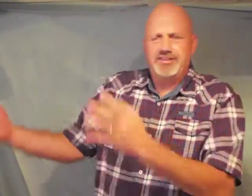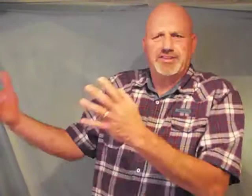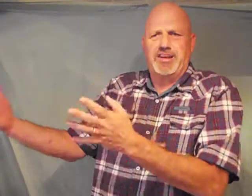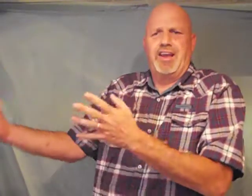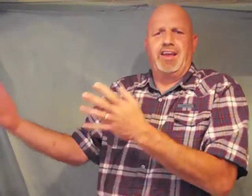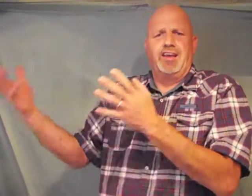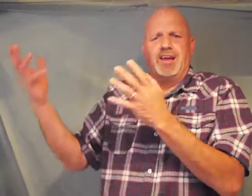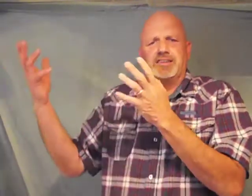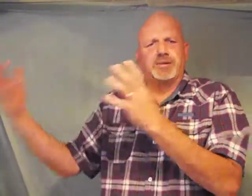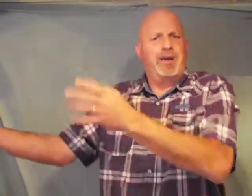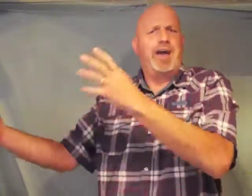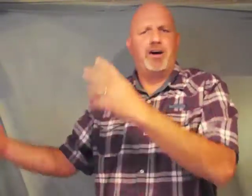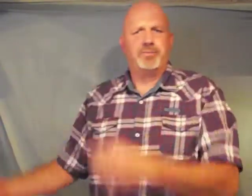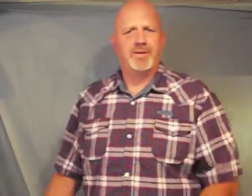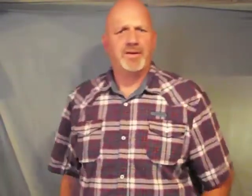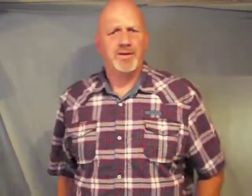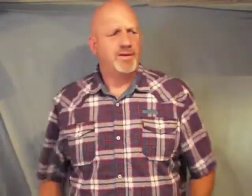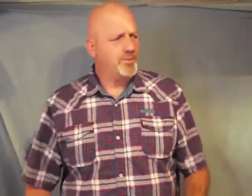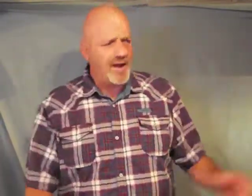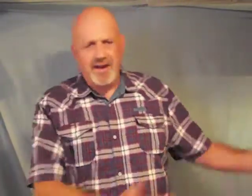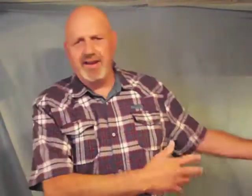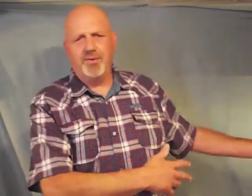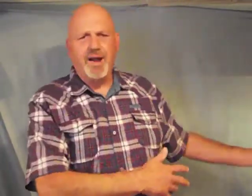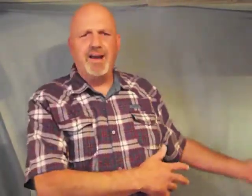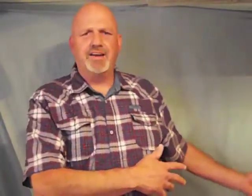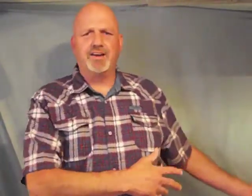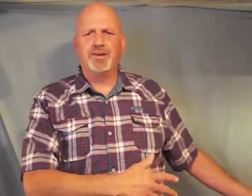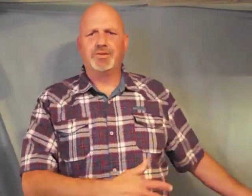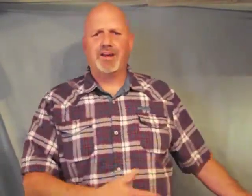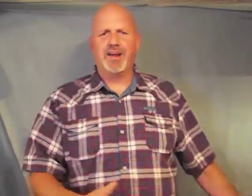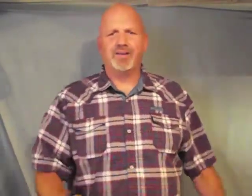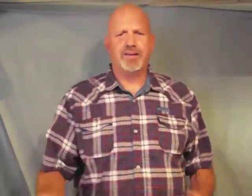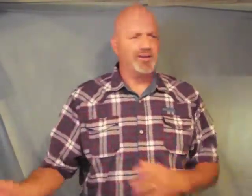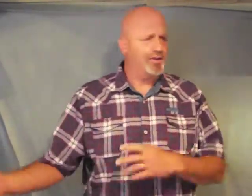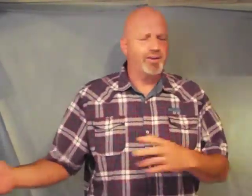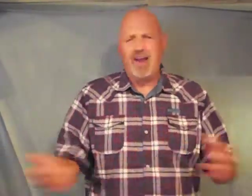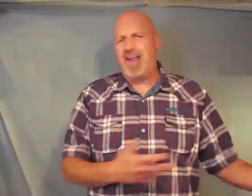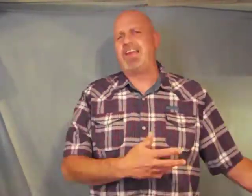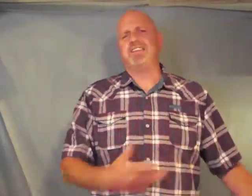just need some help writing a newsletter or anything